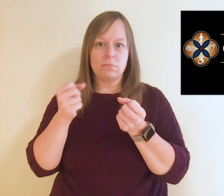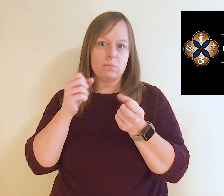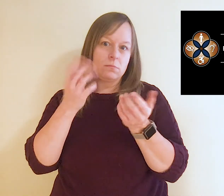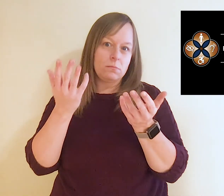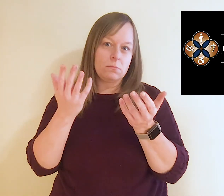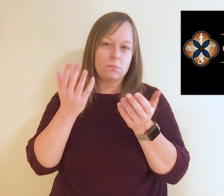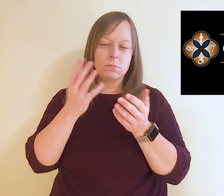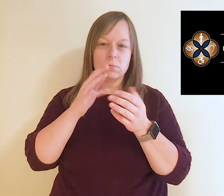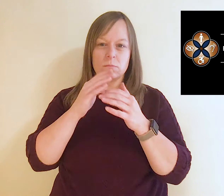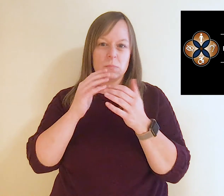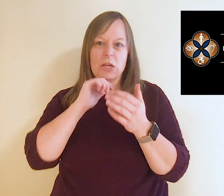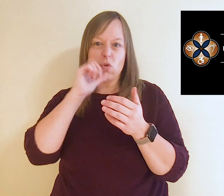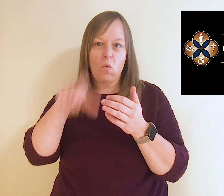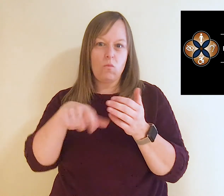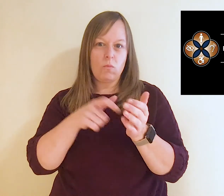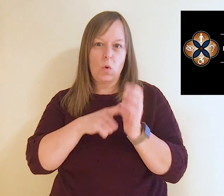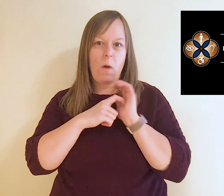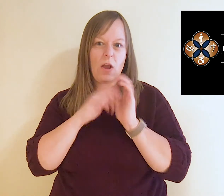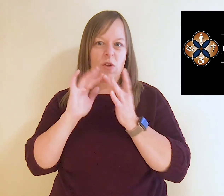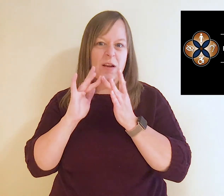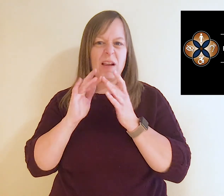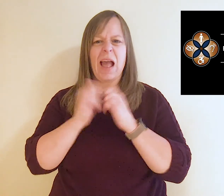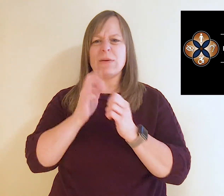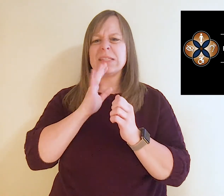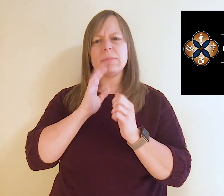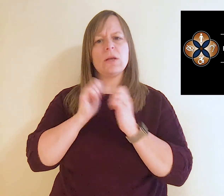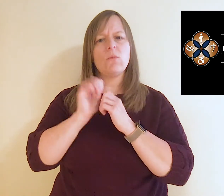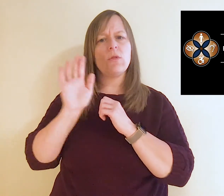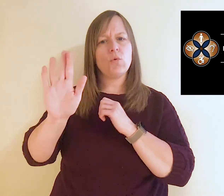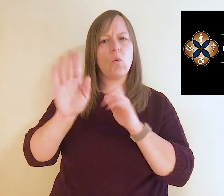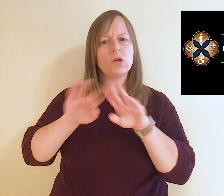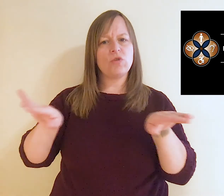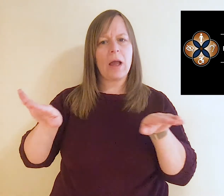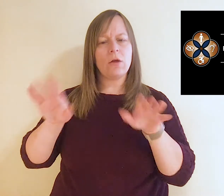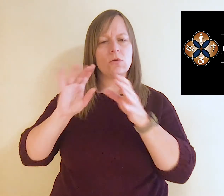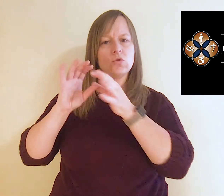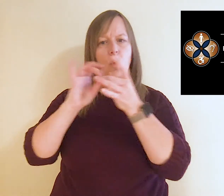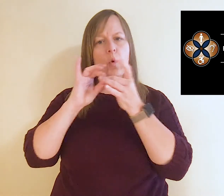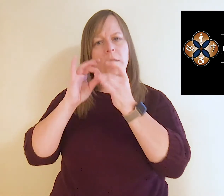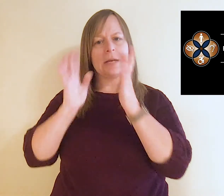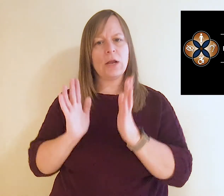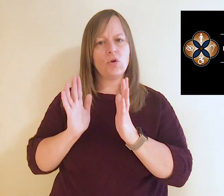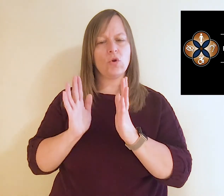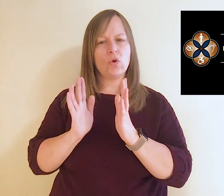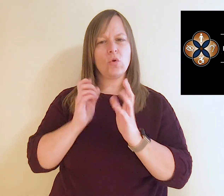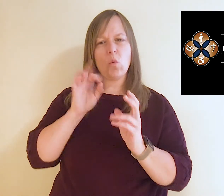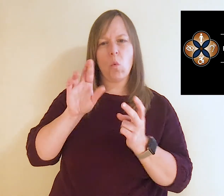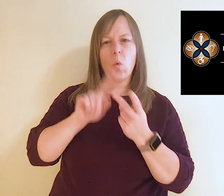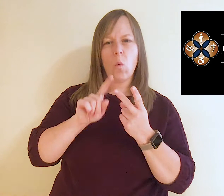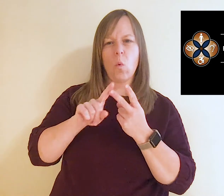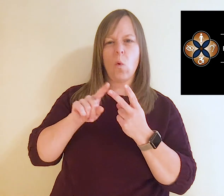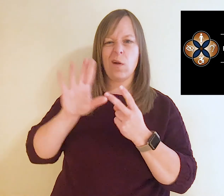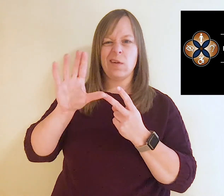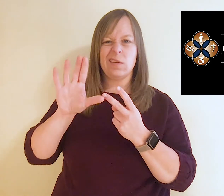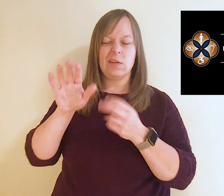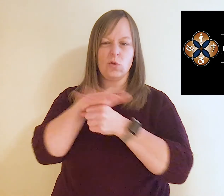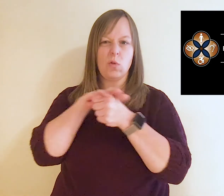require internet access. So, I would speak with your child's coordinator and or your county health